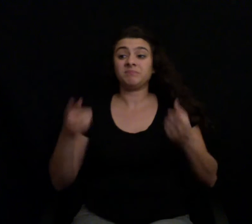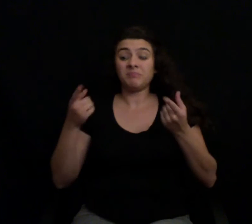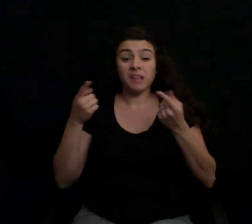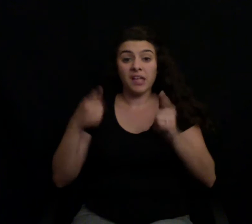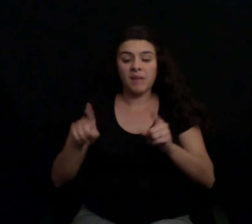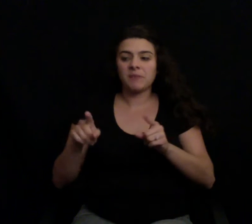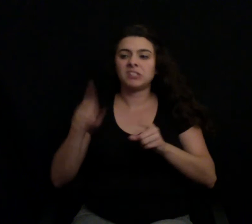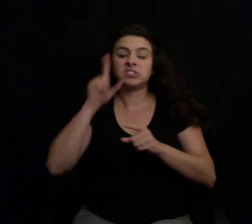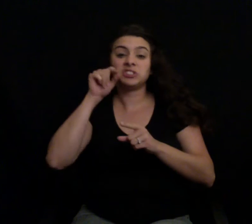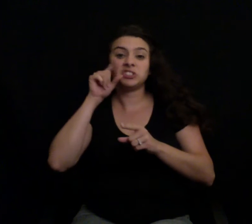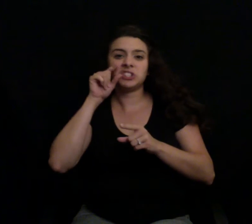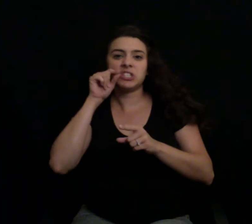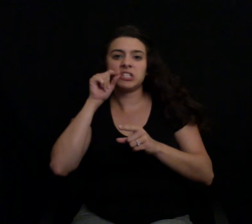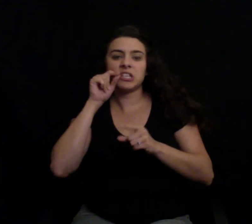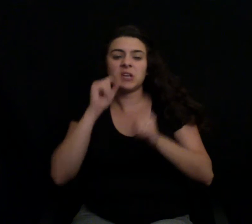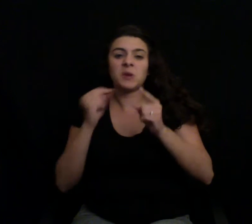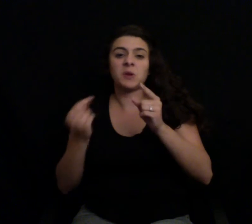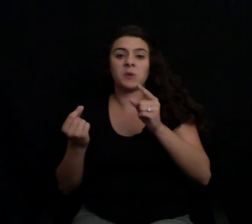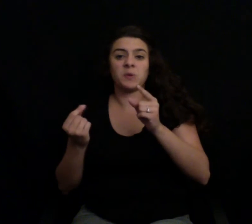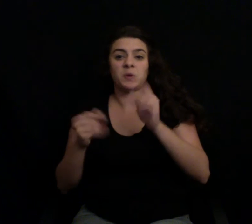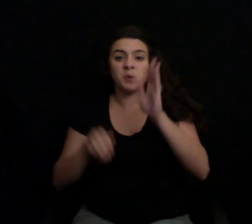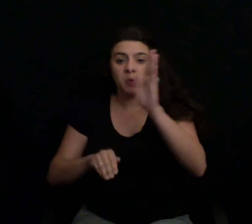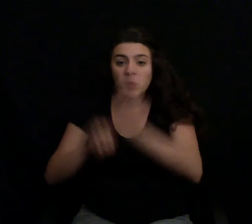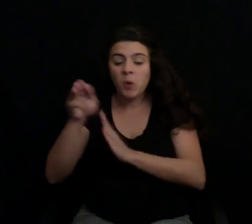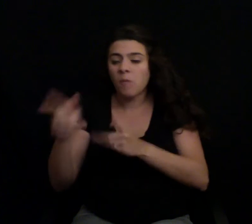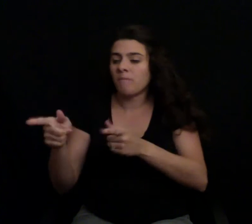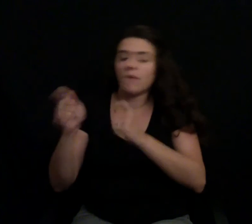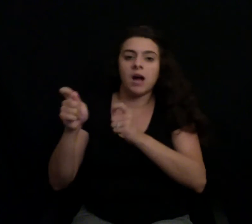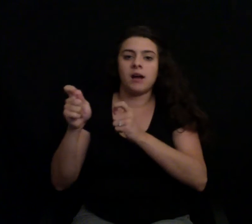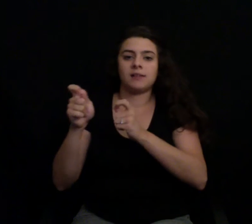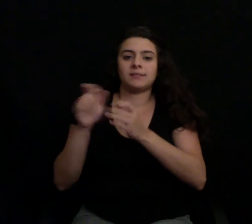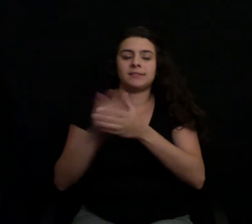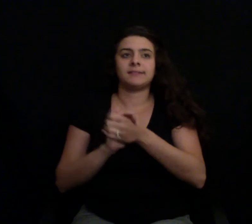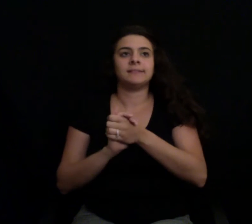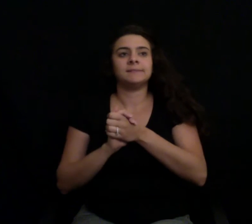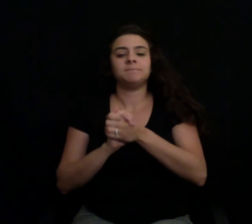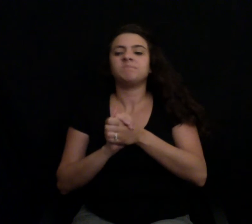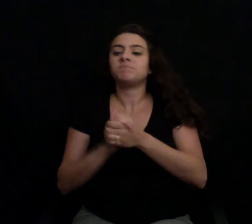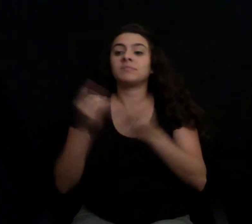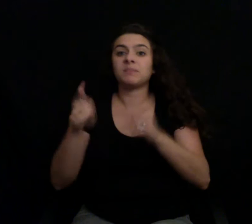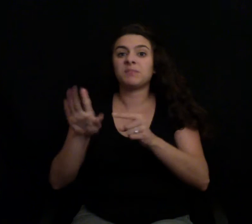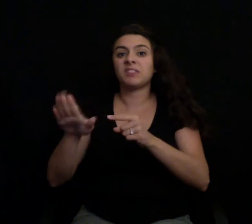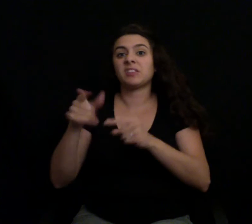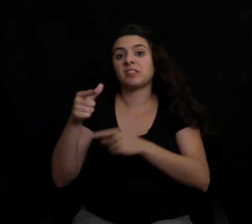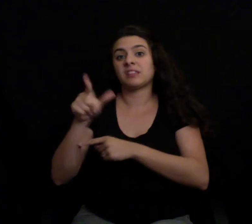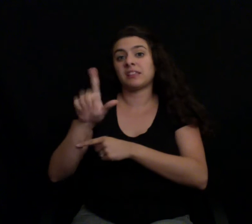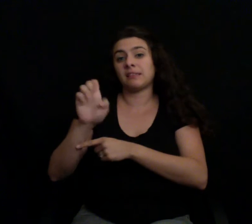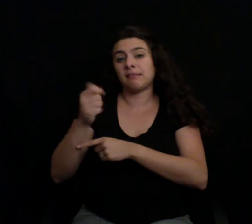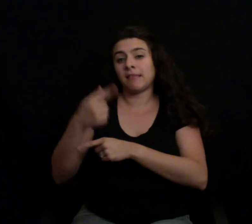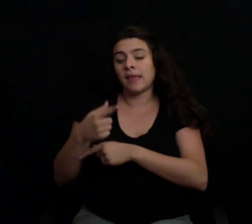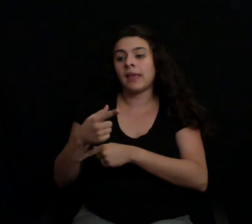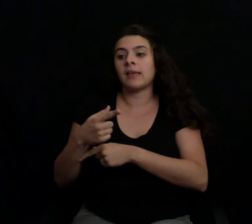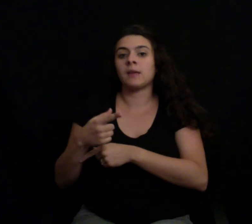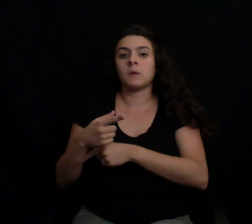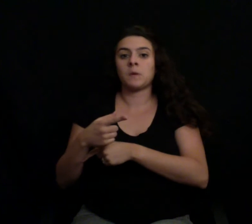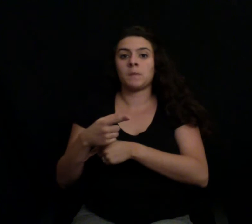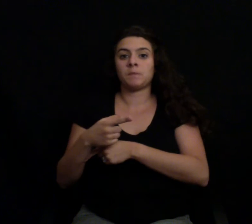They've been bred to have oversized breasts, which are too big for their tiny legs to support. They can barely move fast enough to get water.